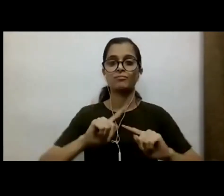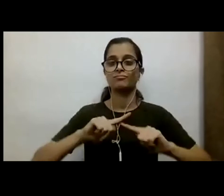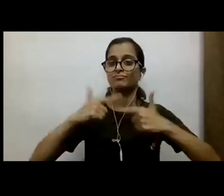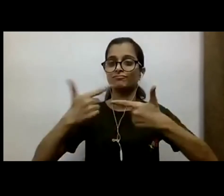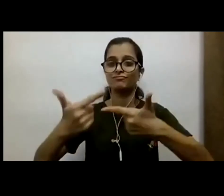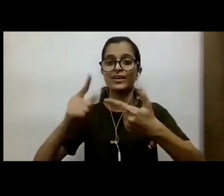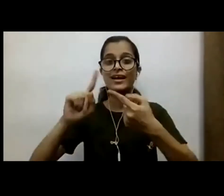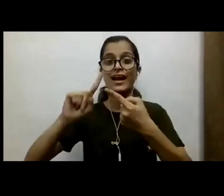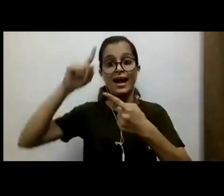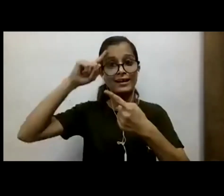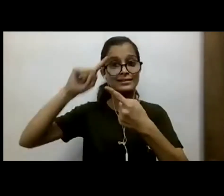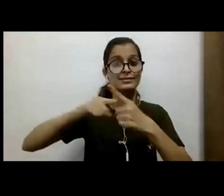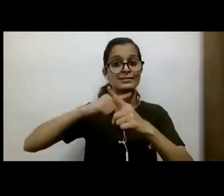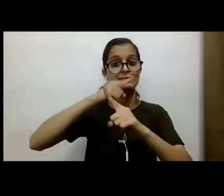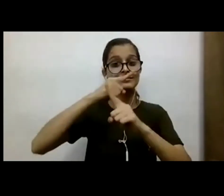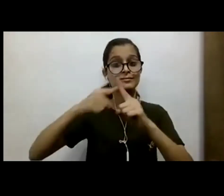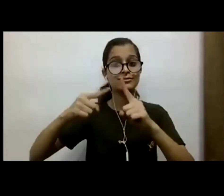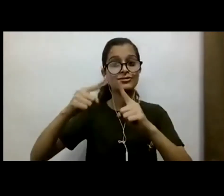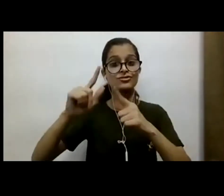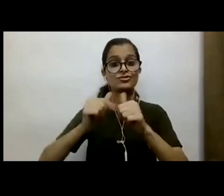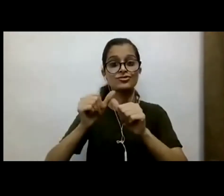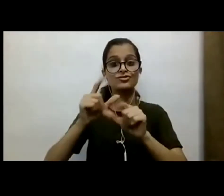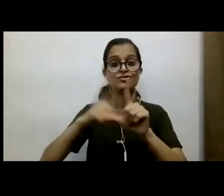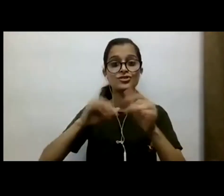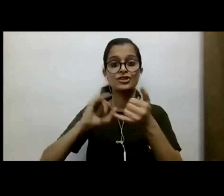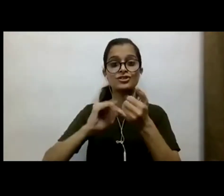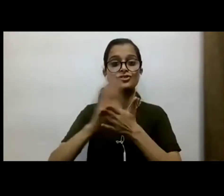speaker, Jashree Murali. Welcome, Jashree.